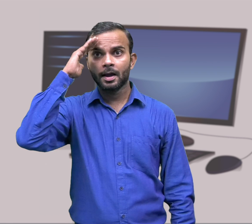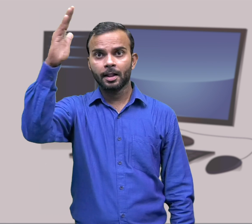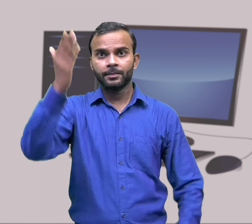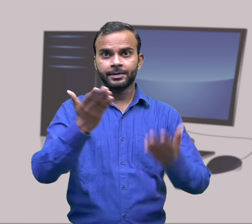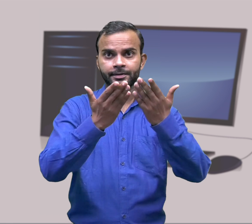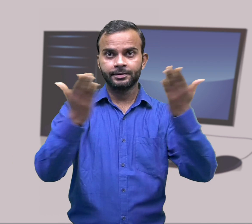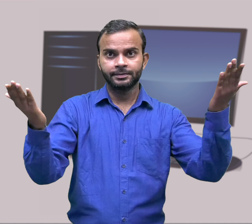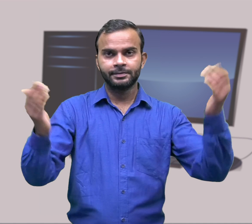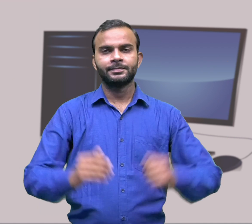Hello everyone.